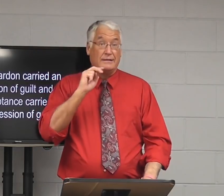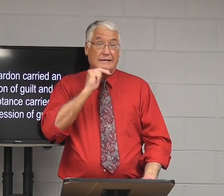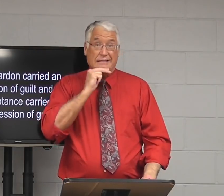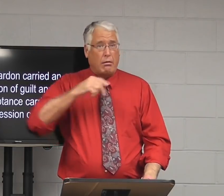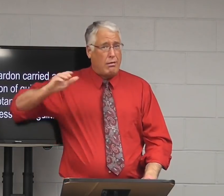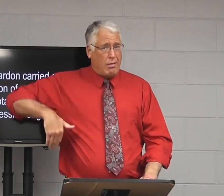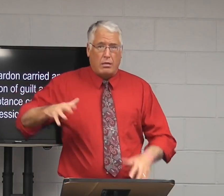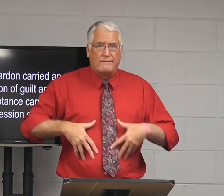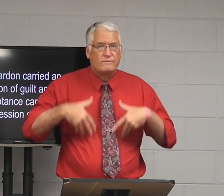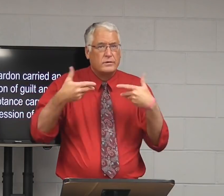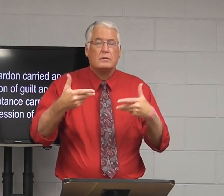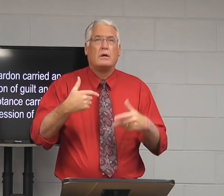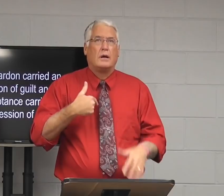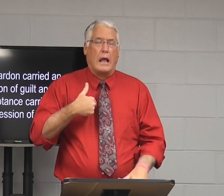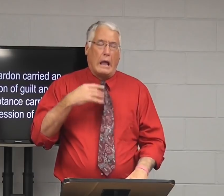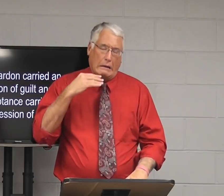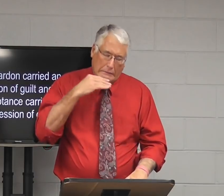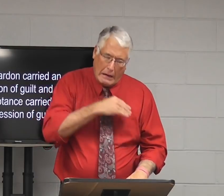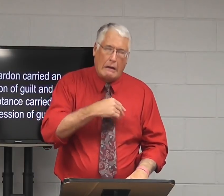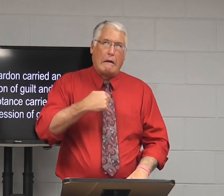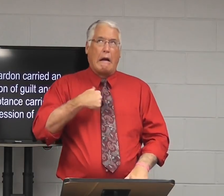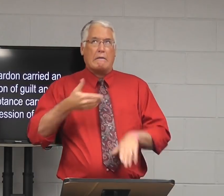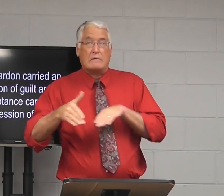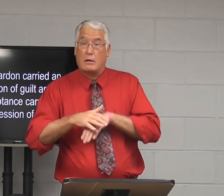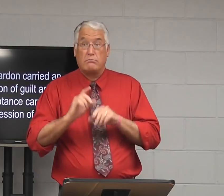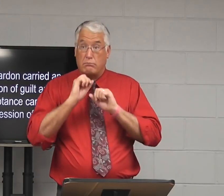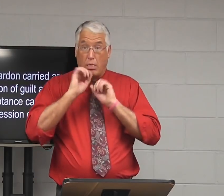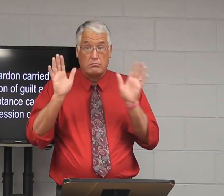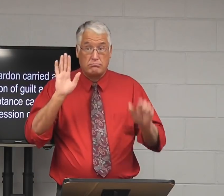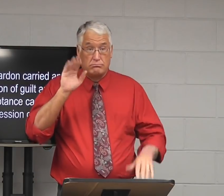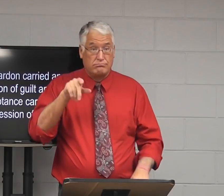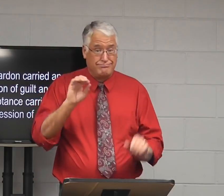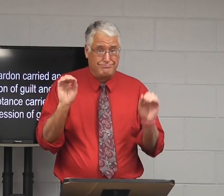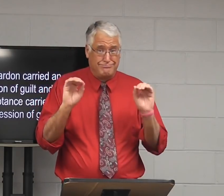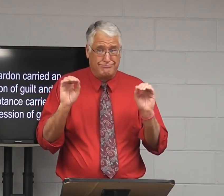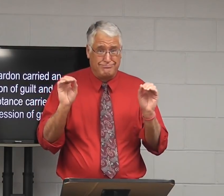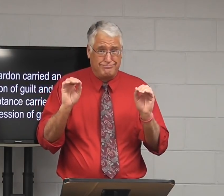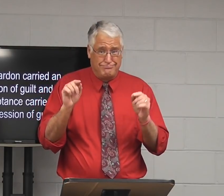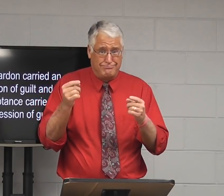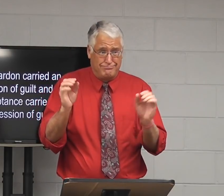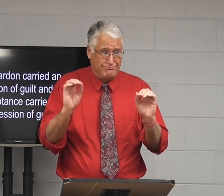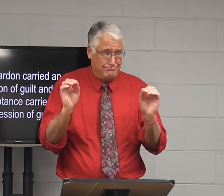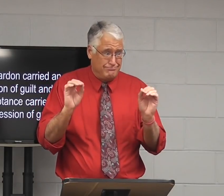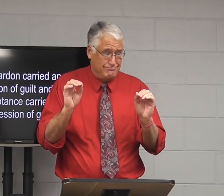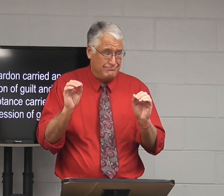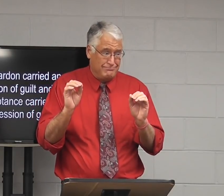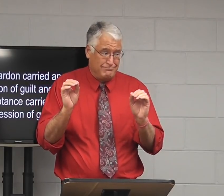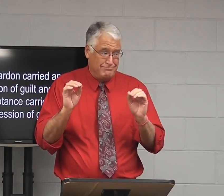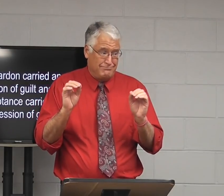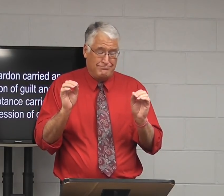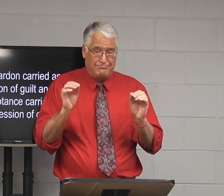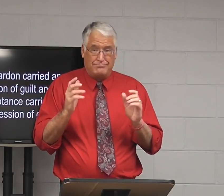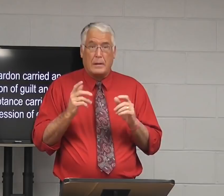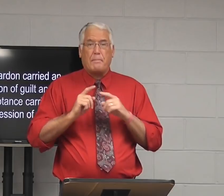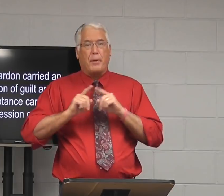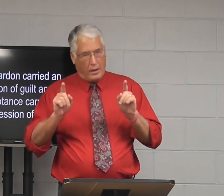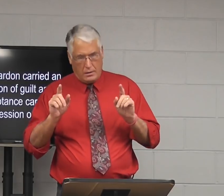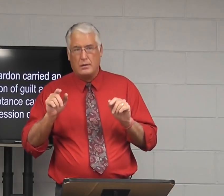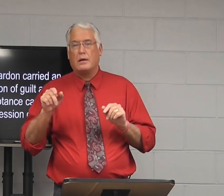a confession of guilt. You know, he didn't have to sit there and say, yes, I did this. Yes, I did that. He didn't